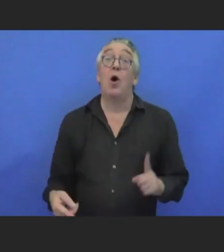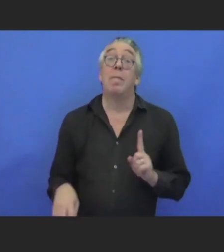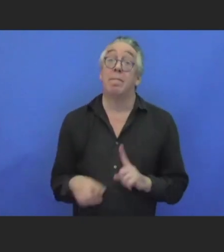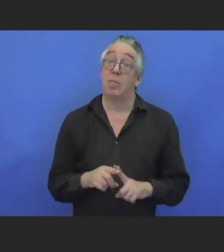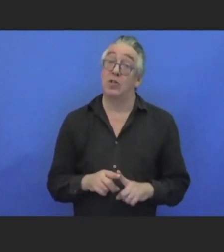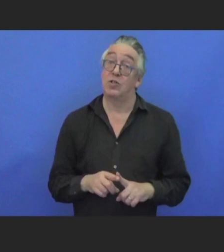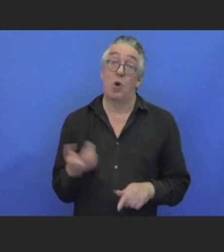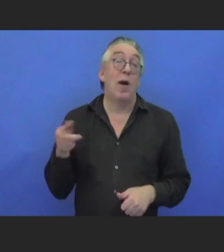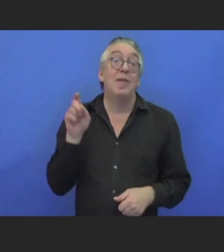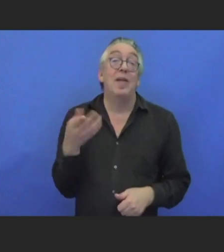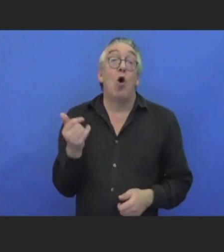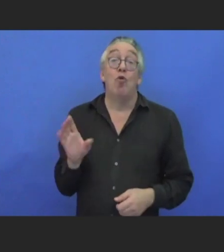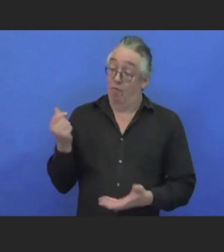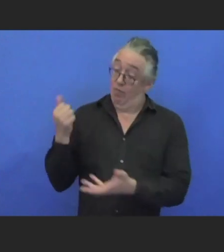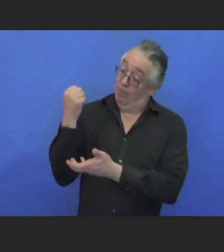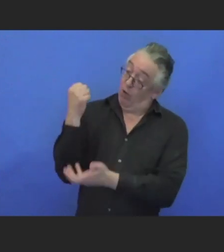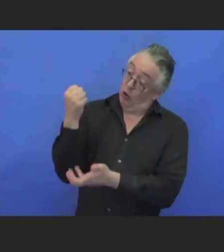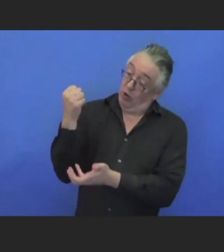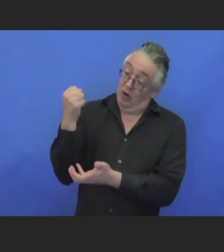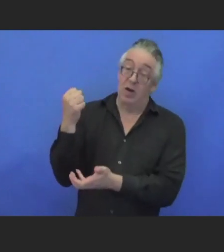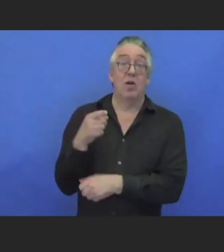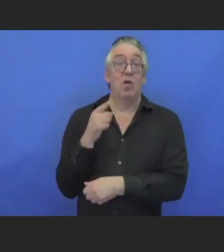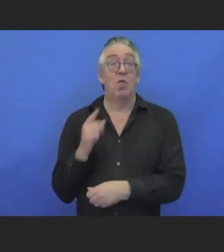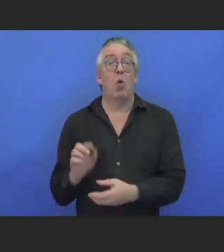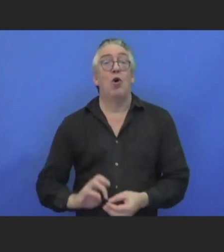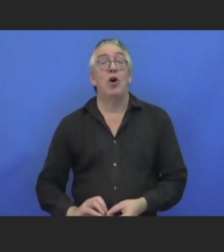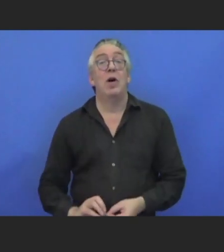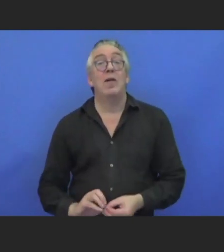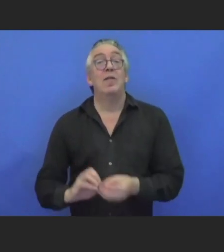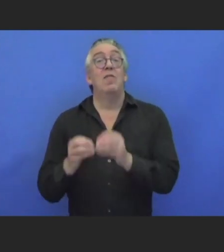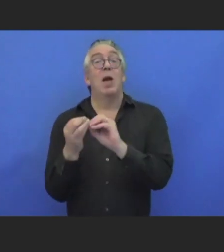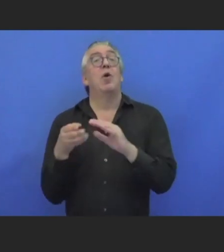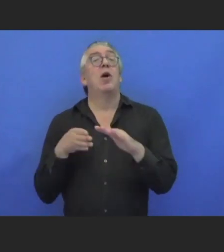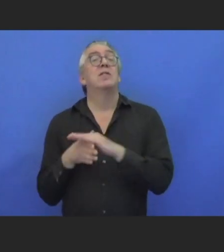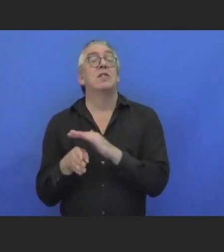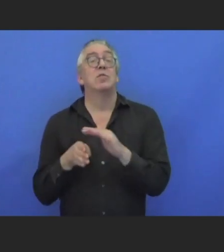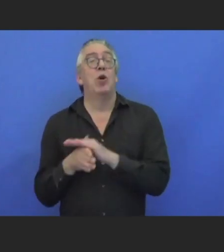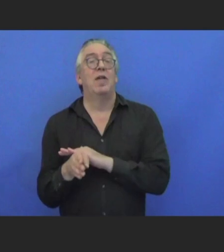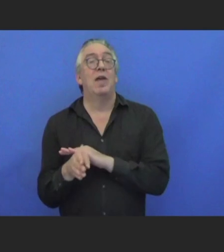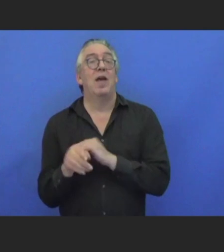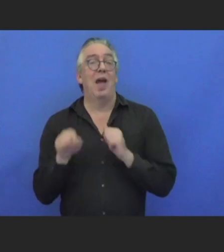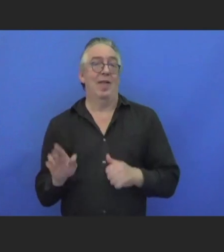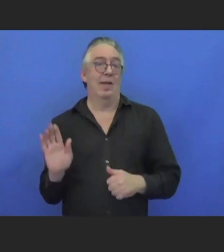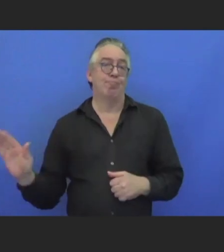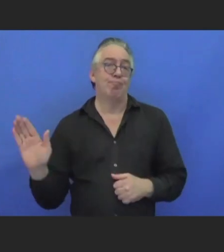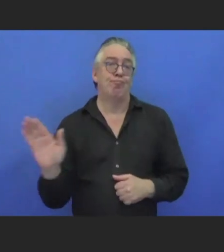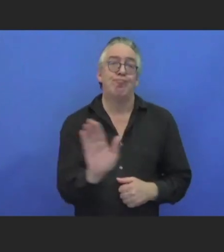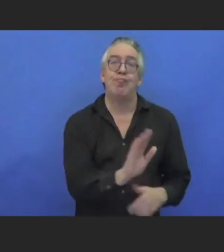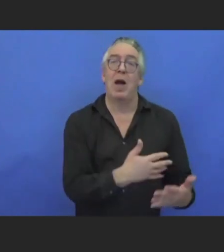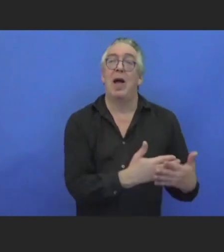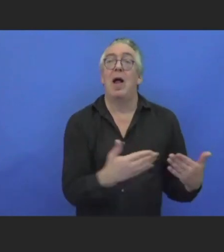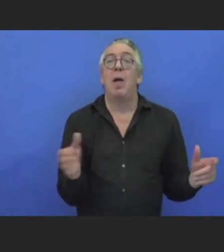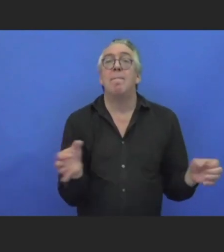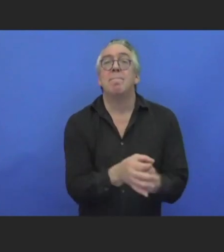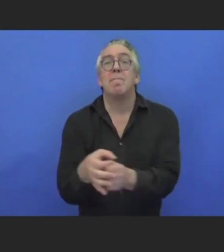towards developing the accessibility in the native languages, the minority languages